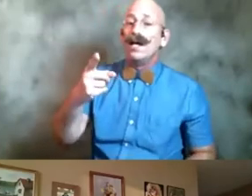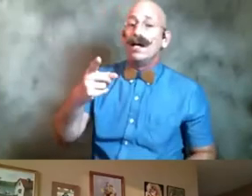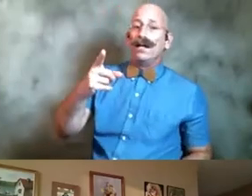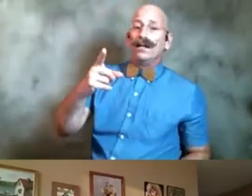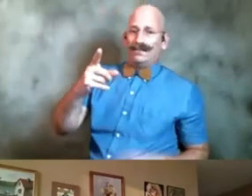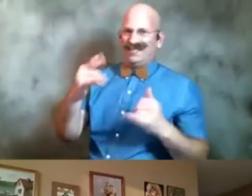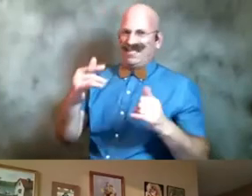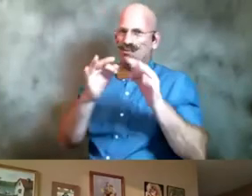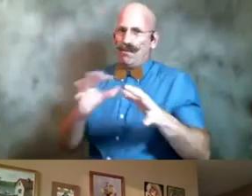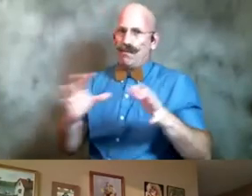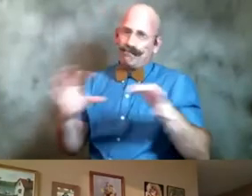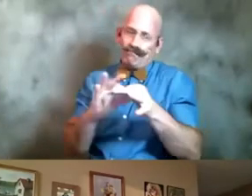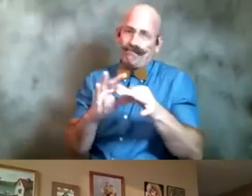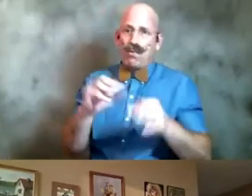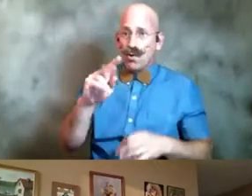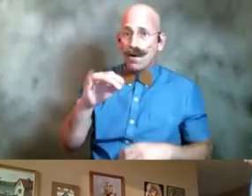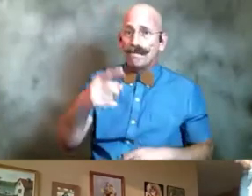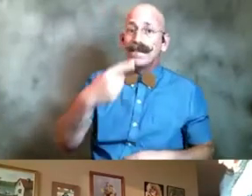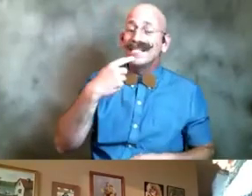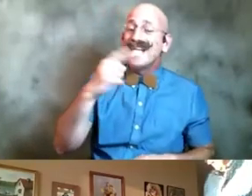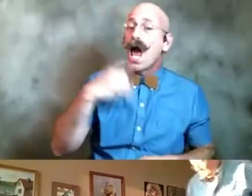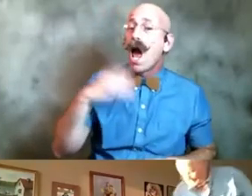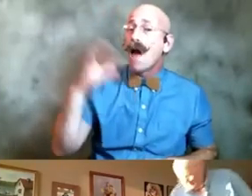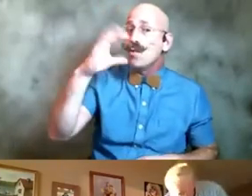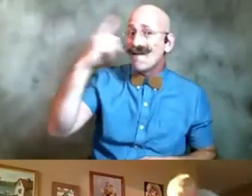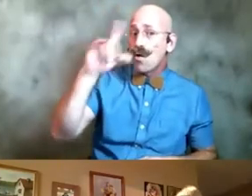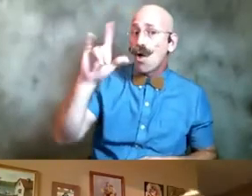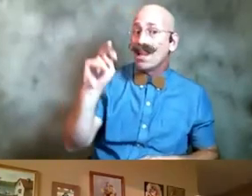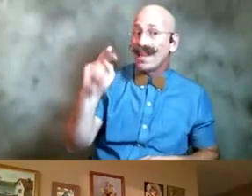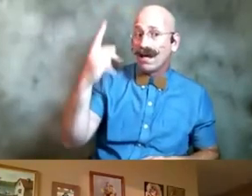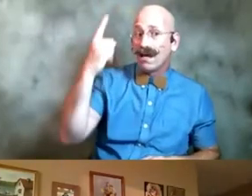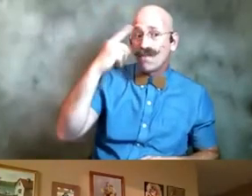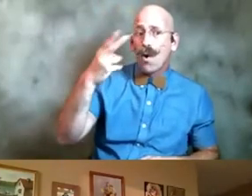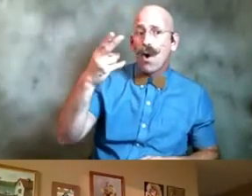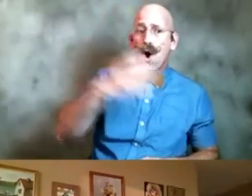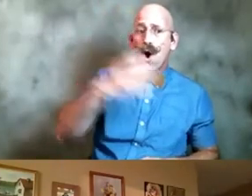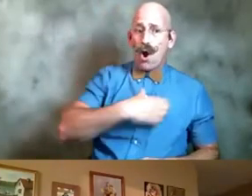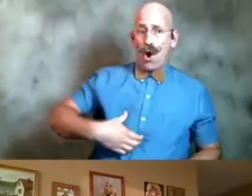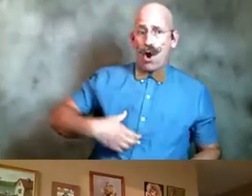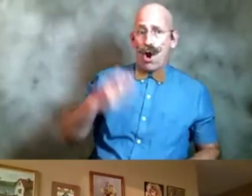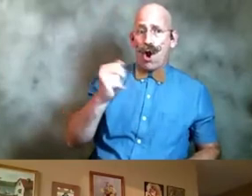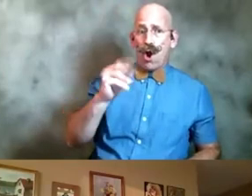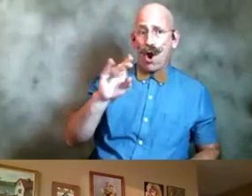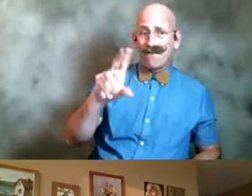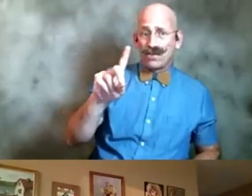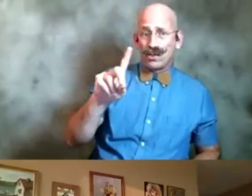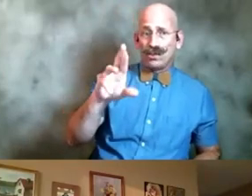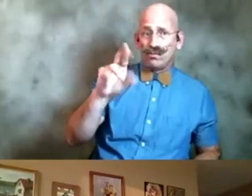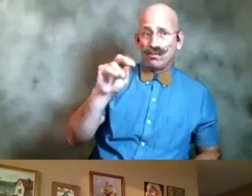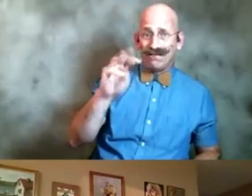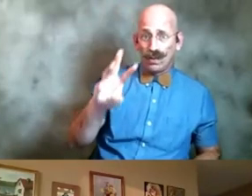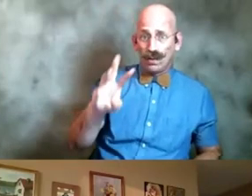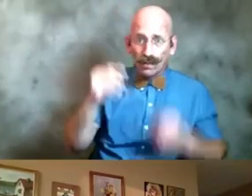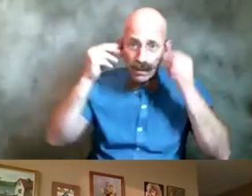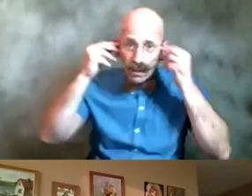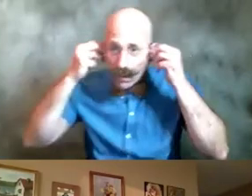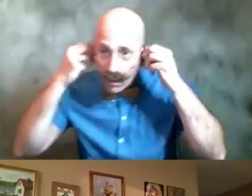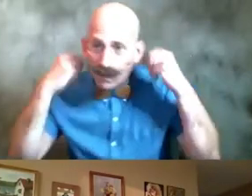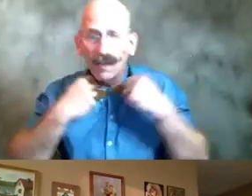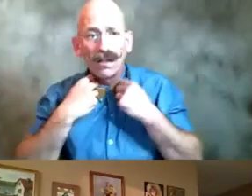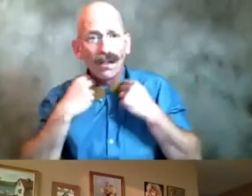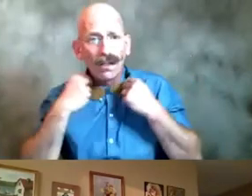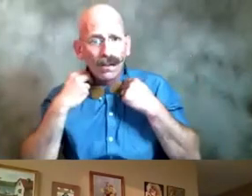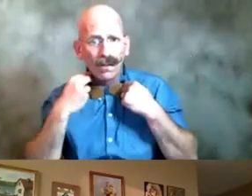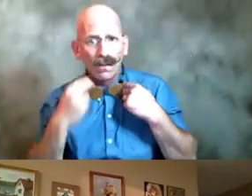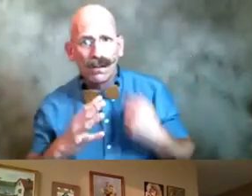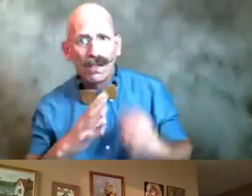those harbor reviews yeah if you do it's worth going to read them as well because then you